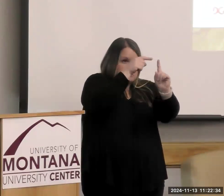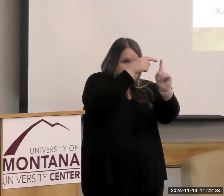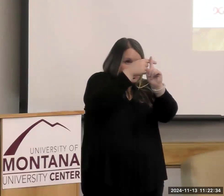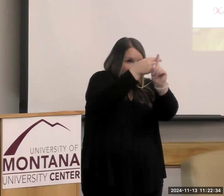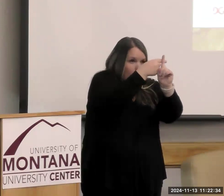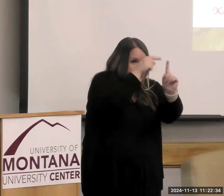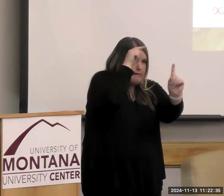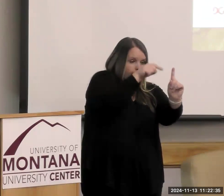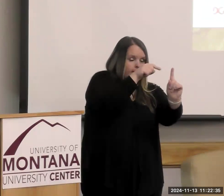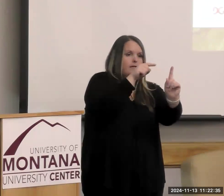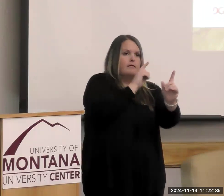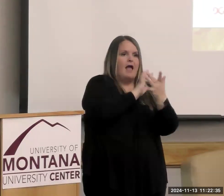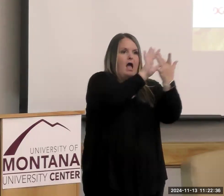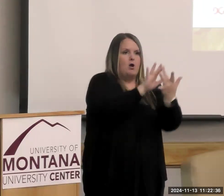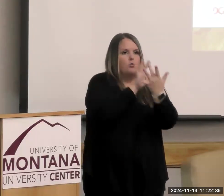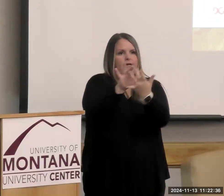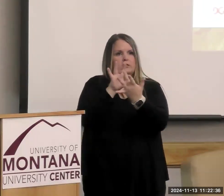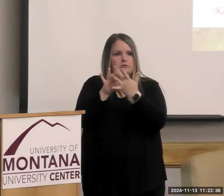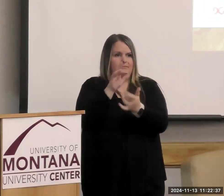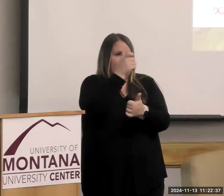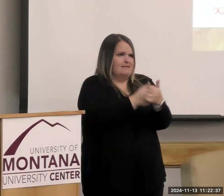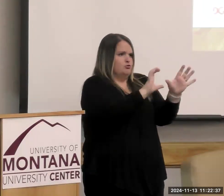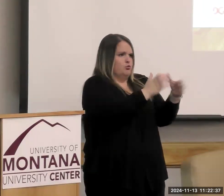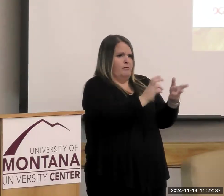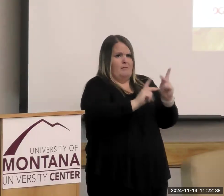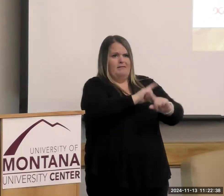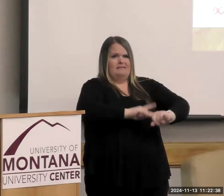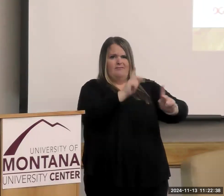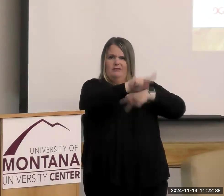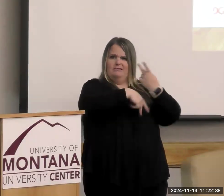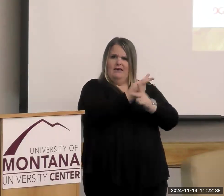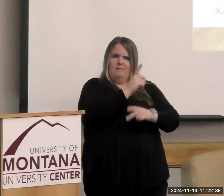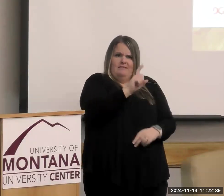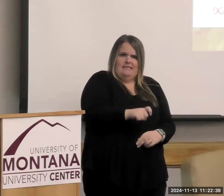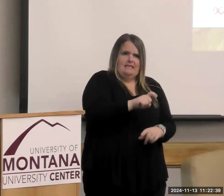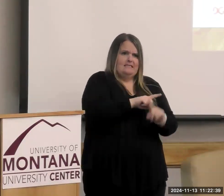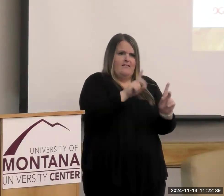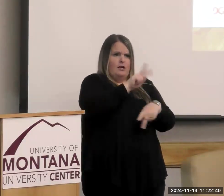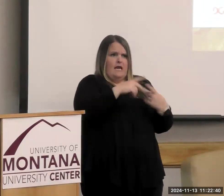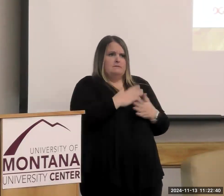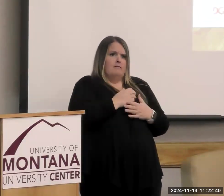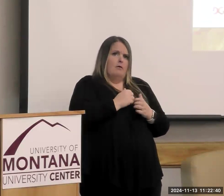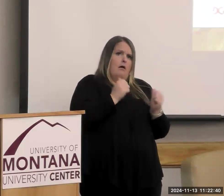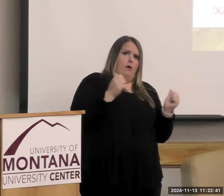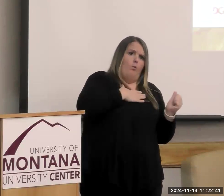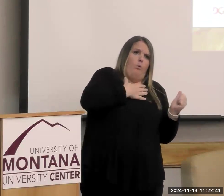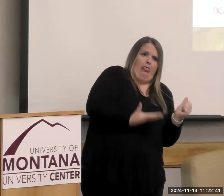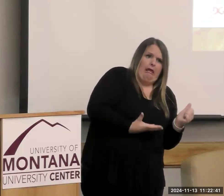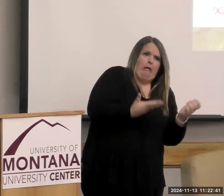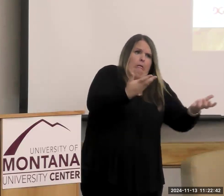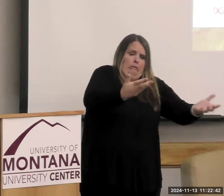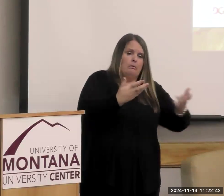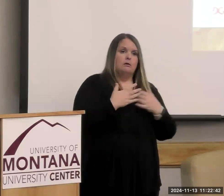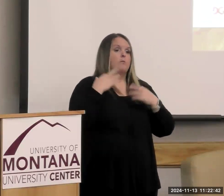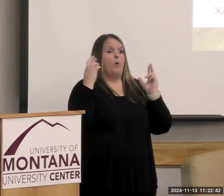groups have different needs and different perceptions. And they're at different stages of readiness. So I'm just hoping all of us will be able to